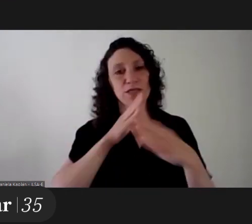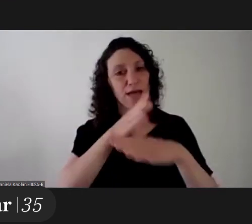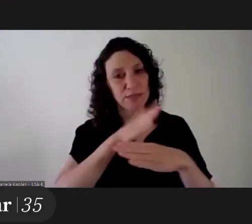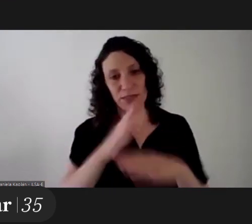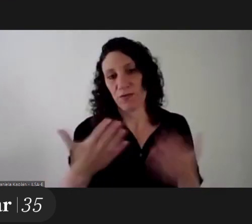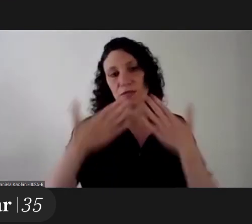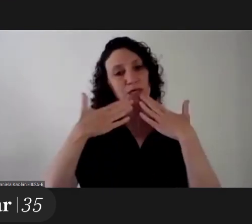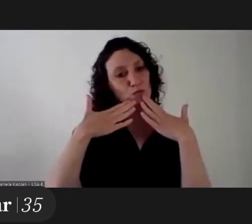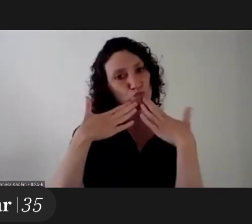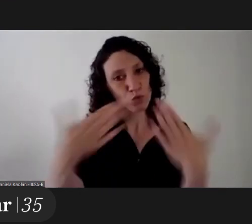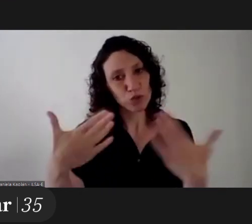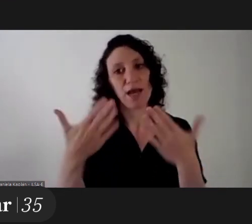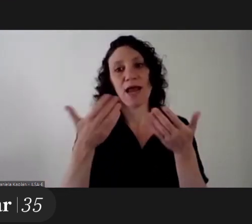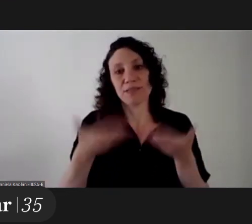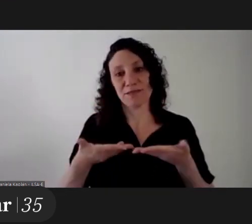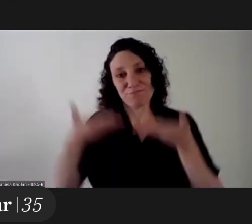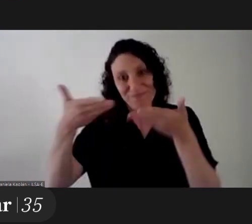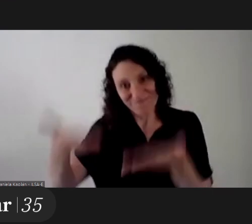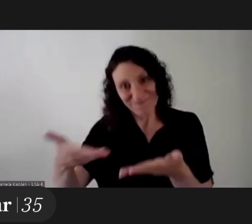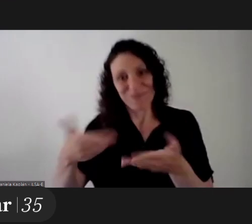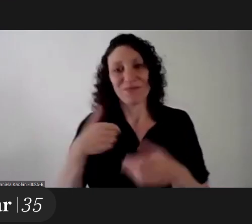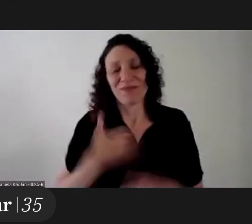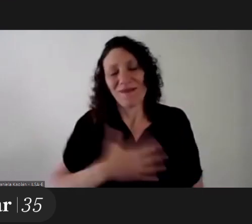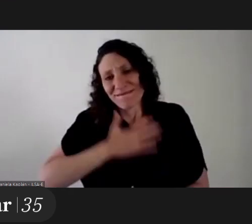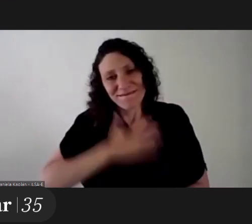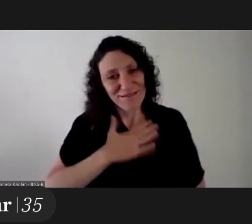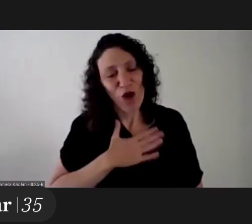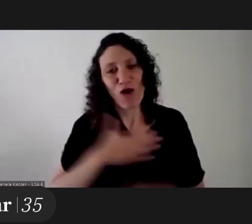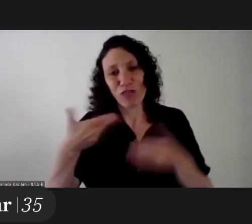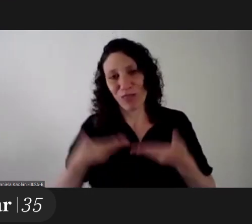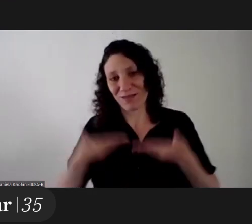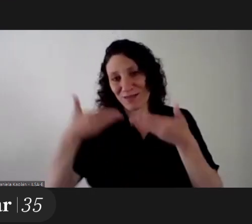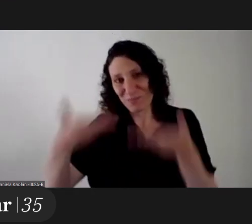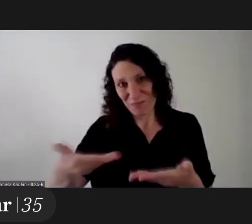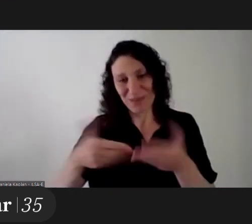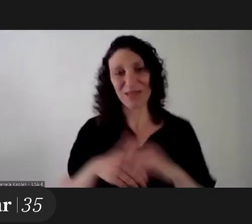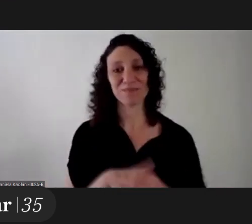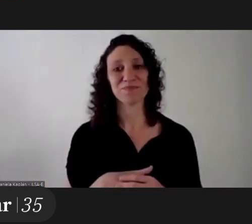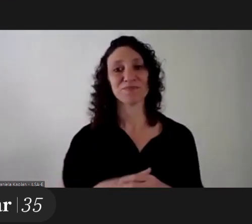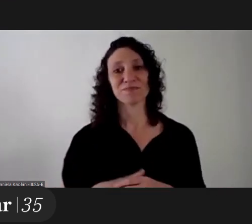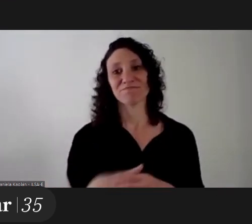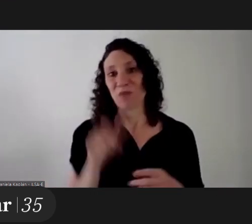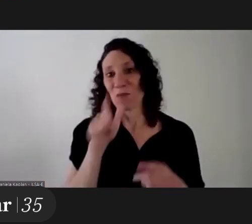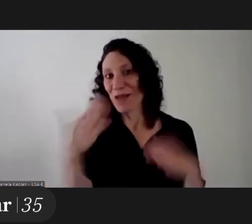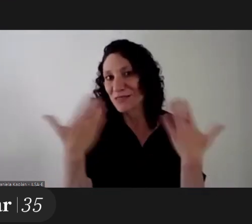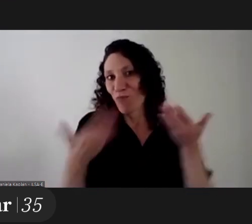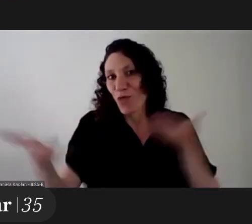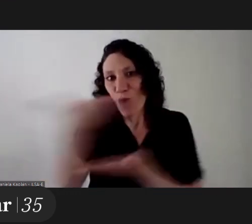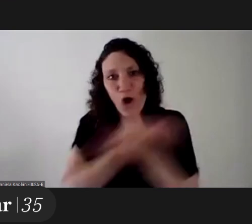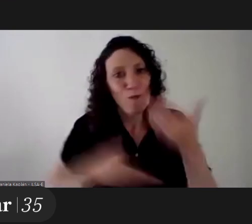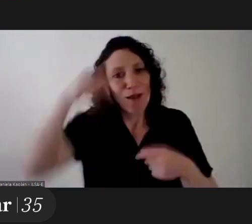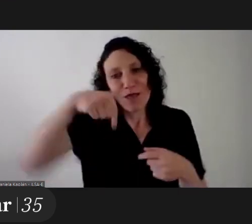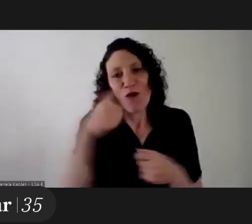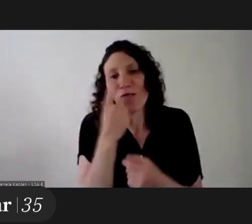communication so i would like to thank you thank the festival for this invitation and i believe that